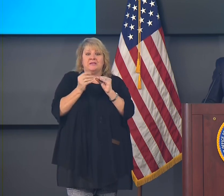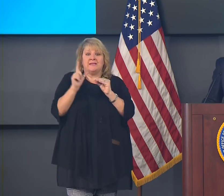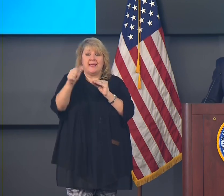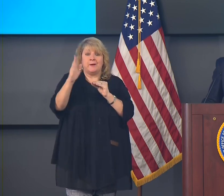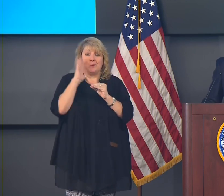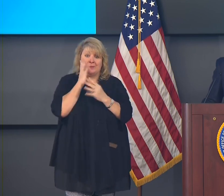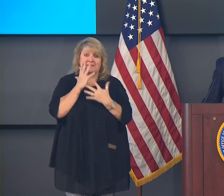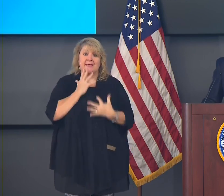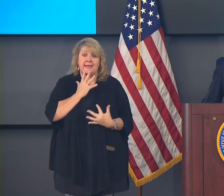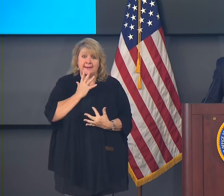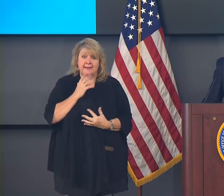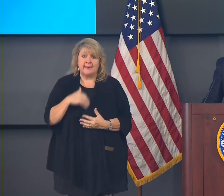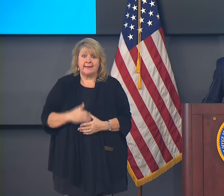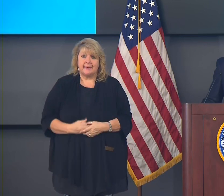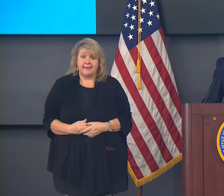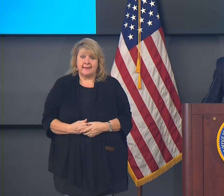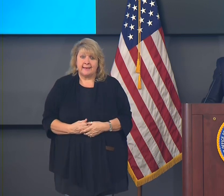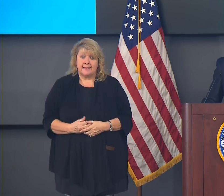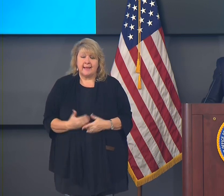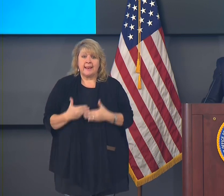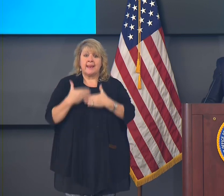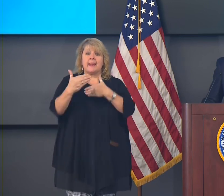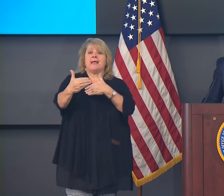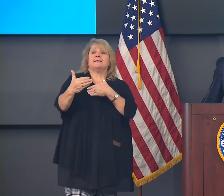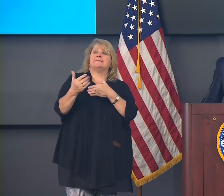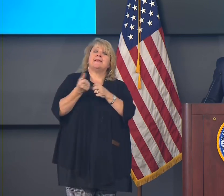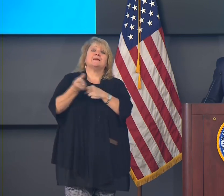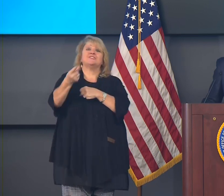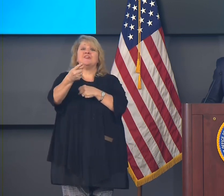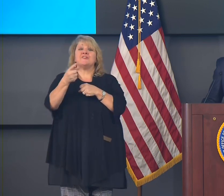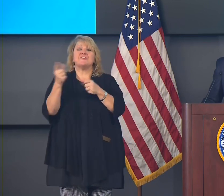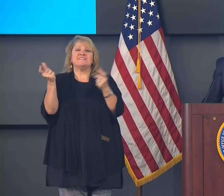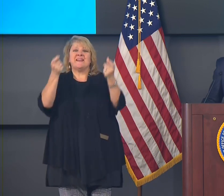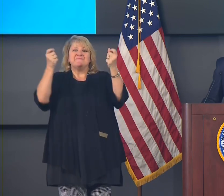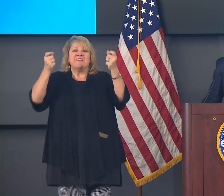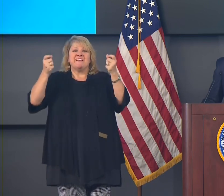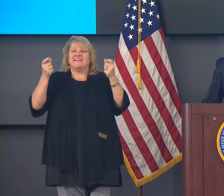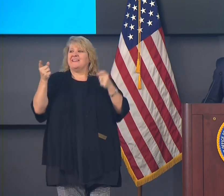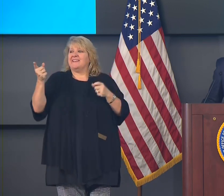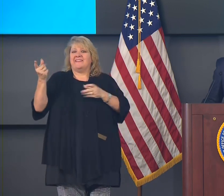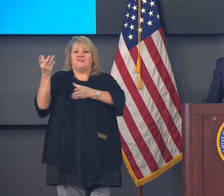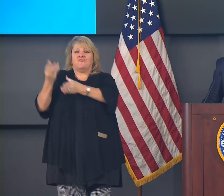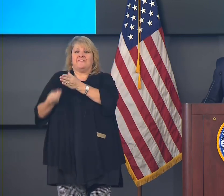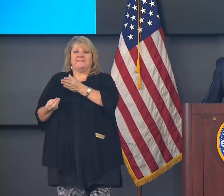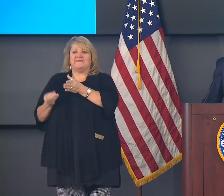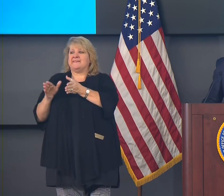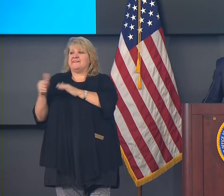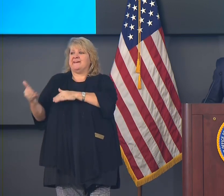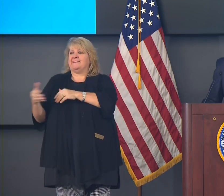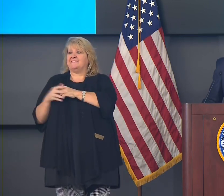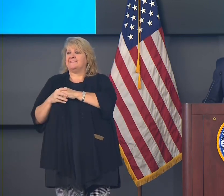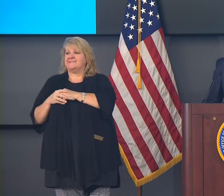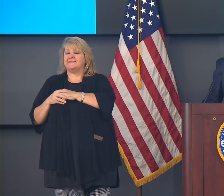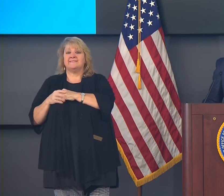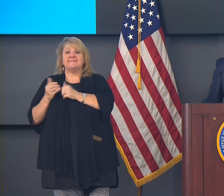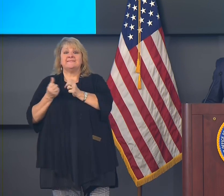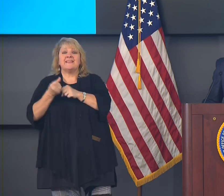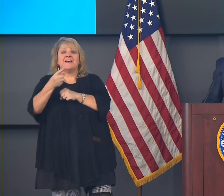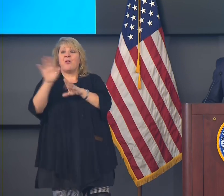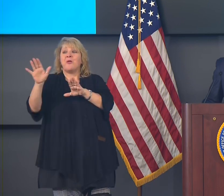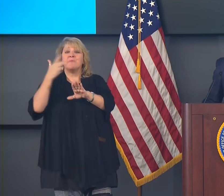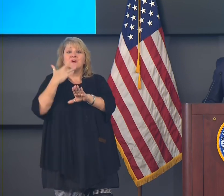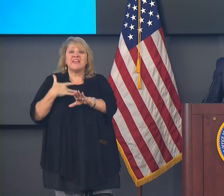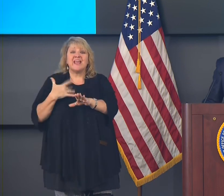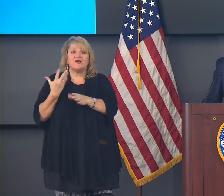us when the time comes to celebrate in person. When that next birthday comes